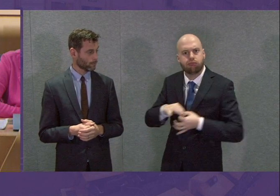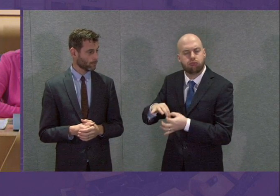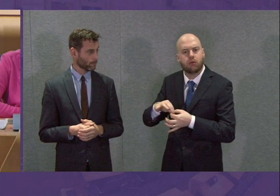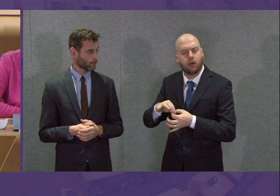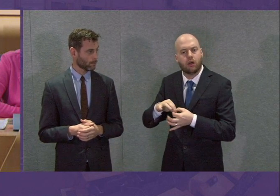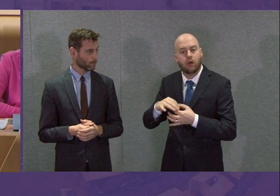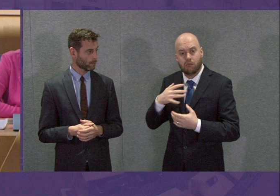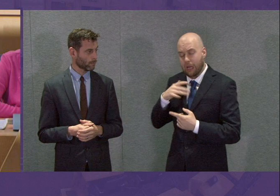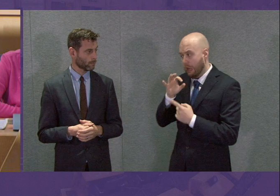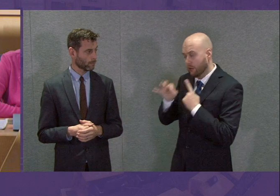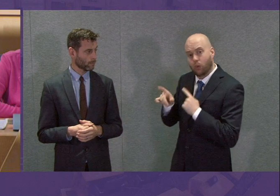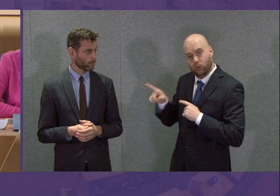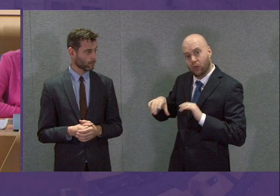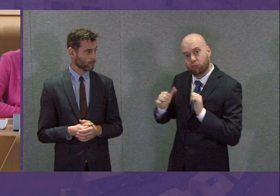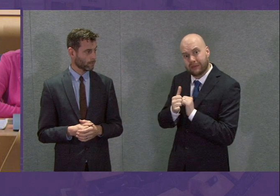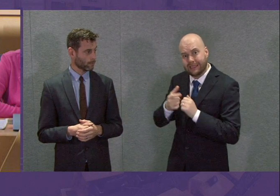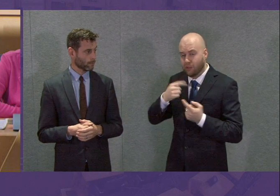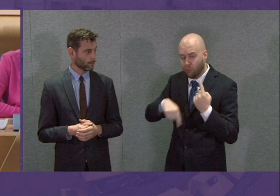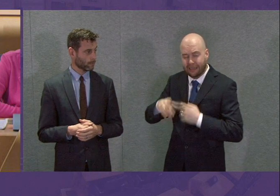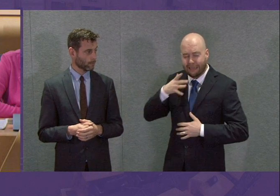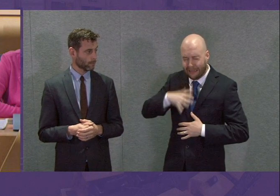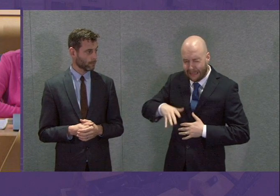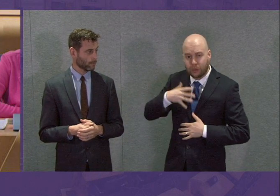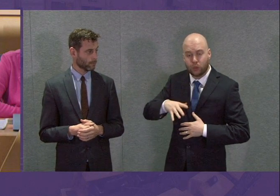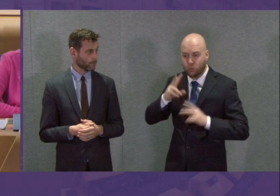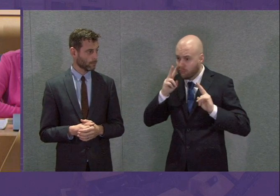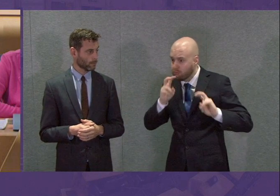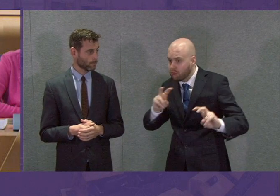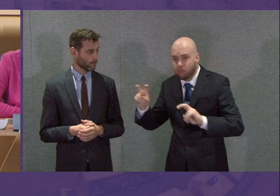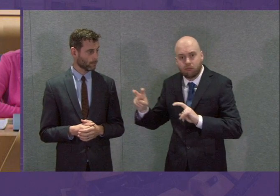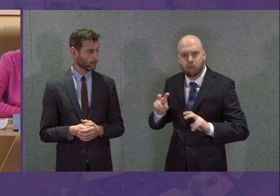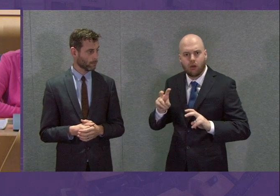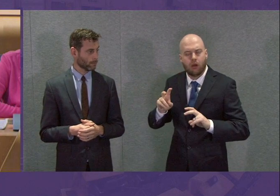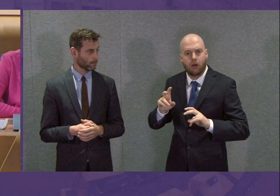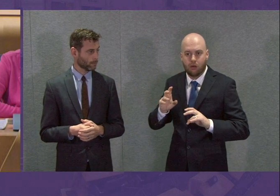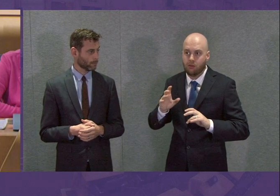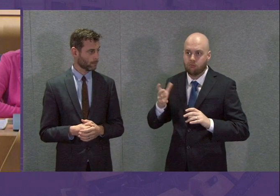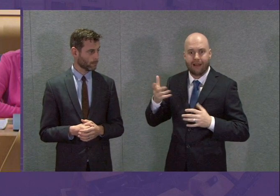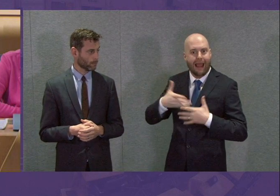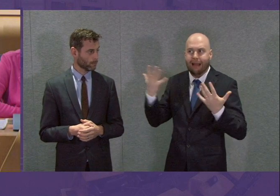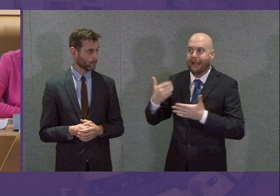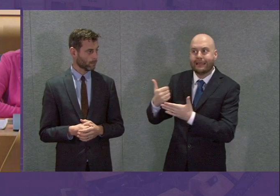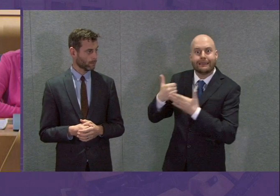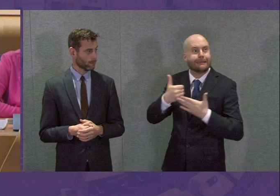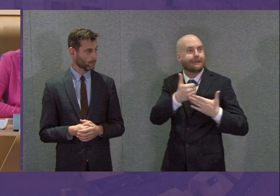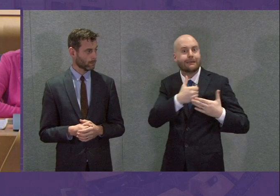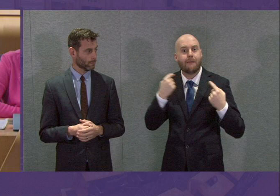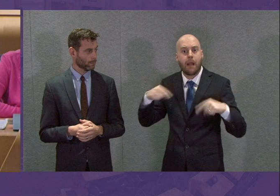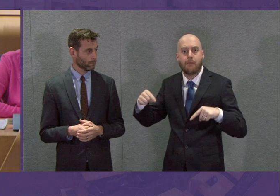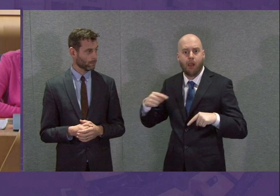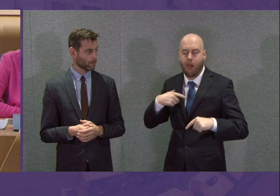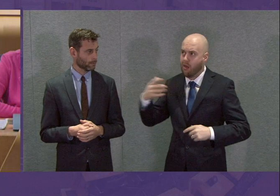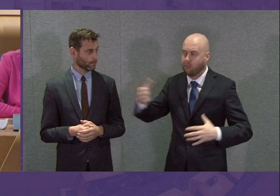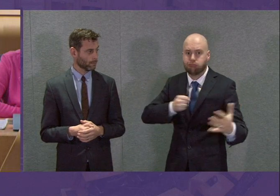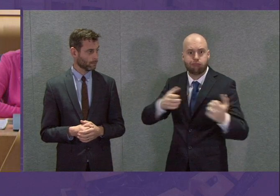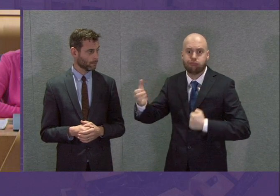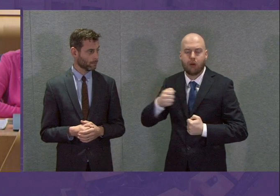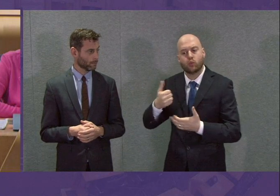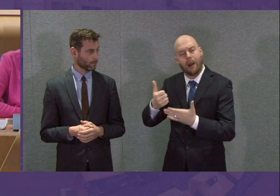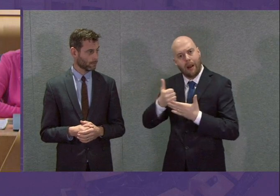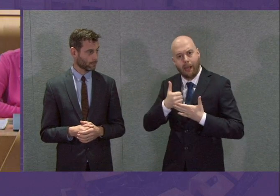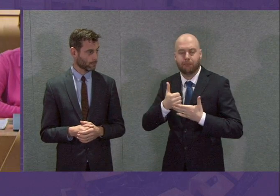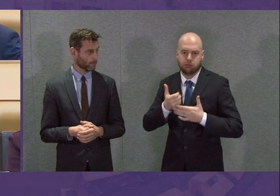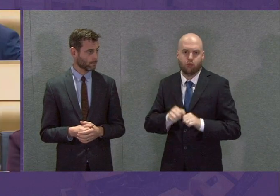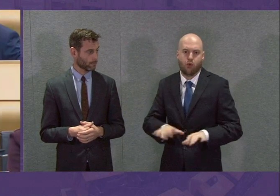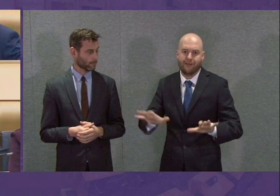does she agree that we need to do everything we can to make sure that they've got all the assistance they can if this is a way to help in the coronavirus crisis?